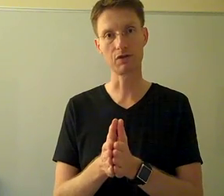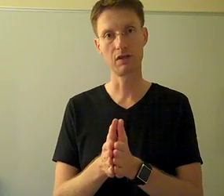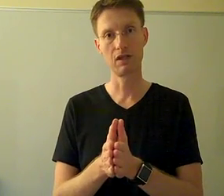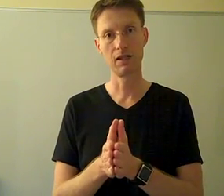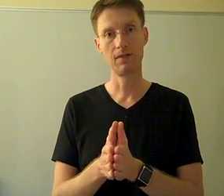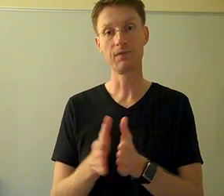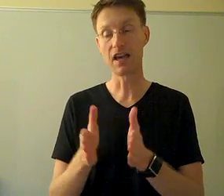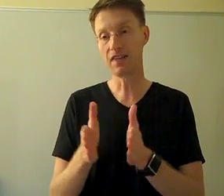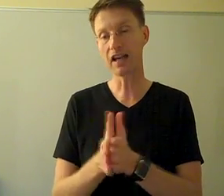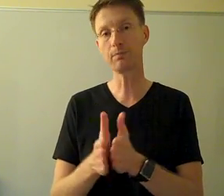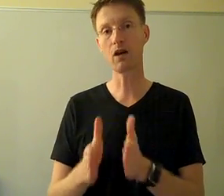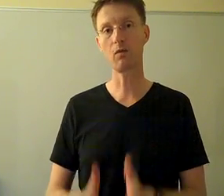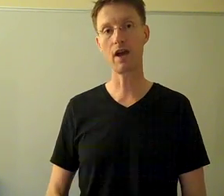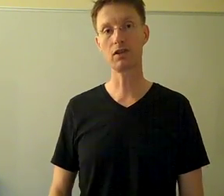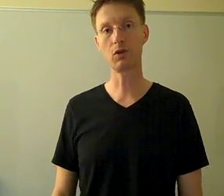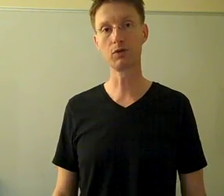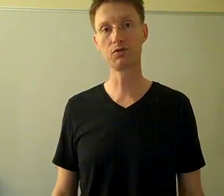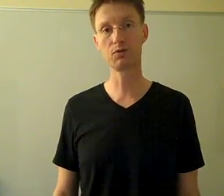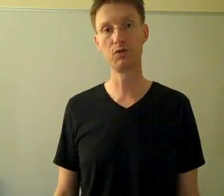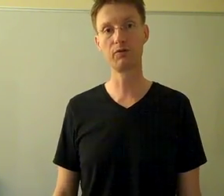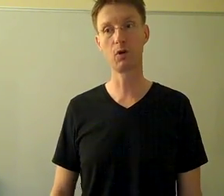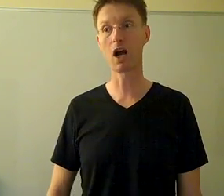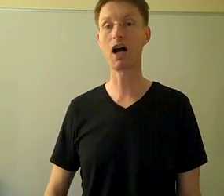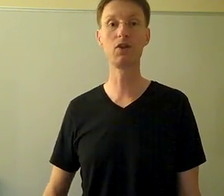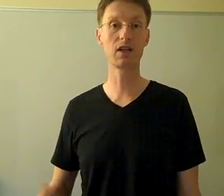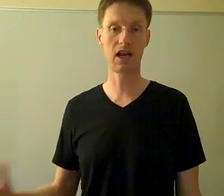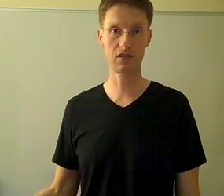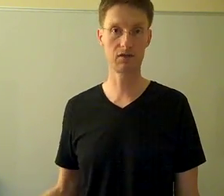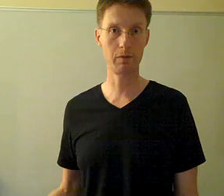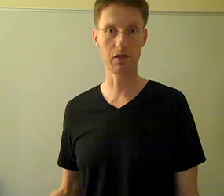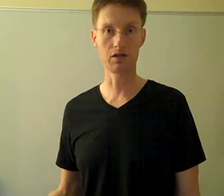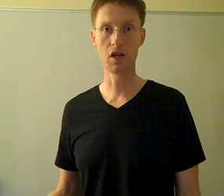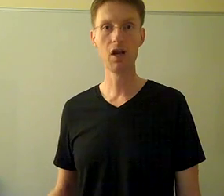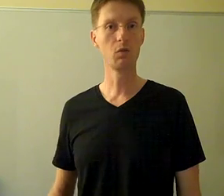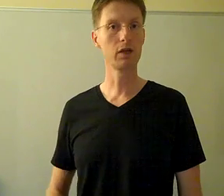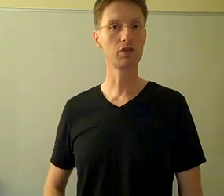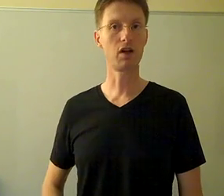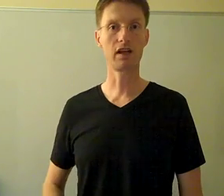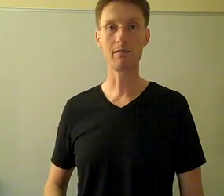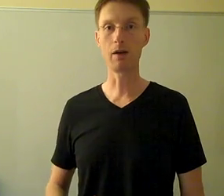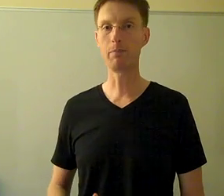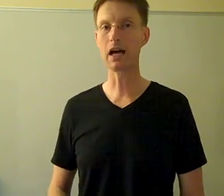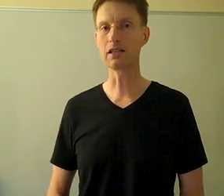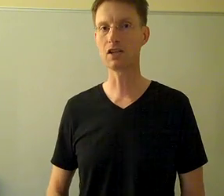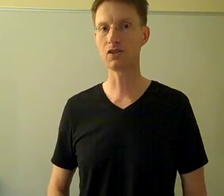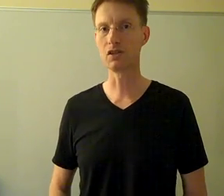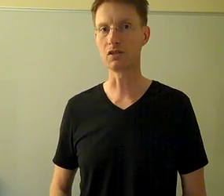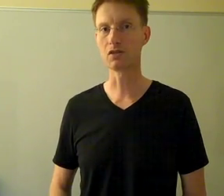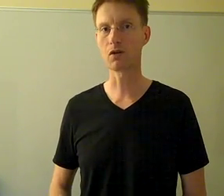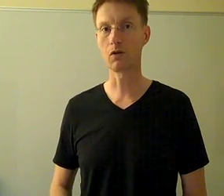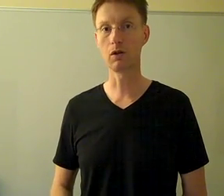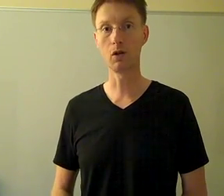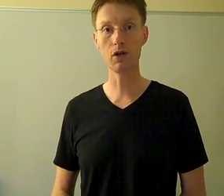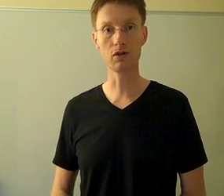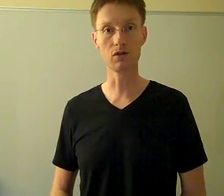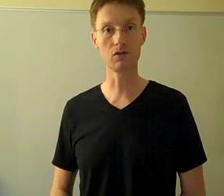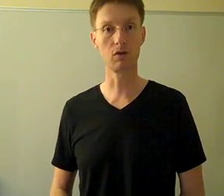And that's part of why this holds true for other kinds of speakers, whether we're talking about politicians or lawyers or